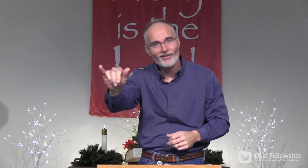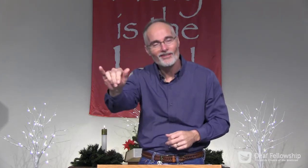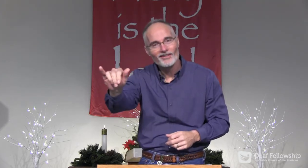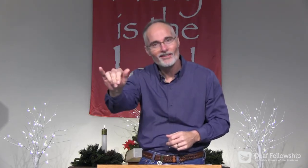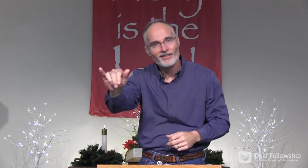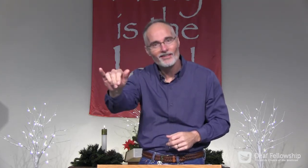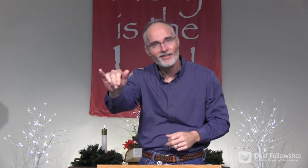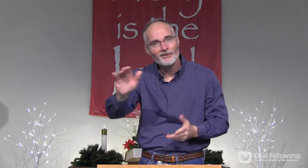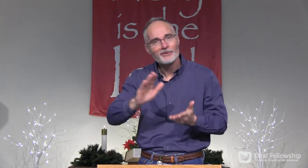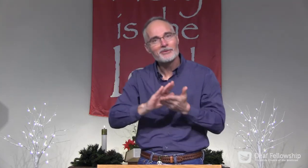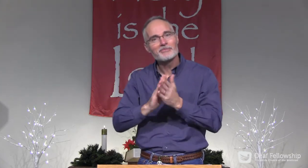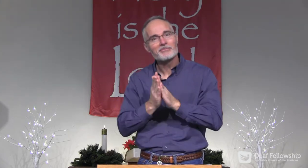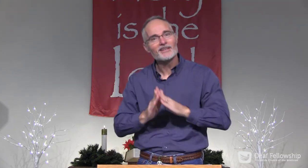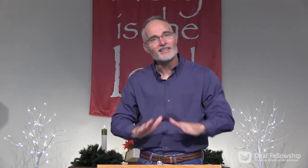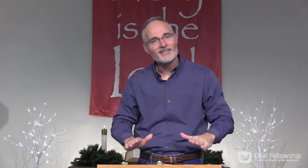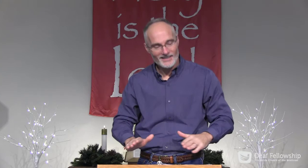Eternal peace.